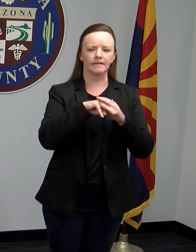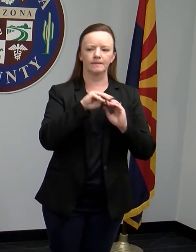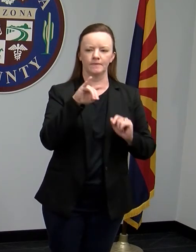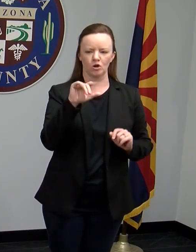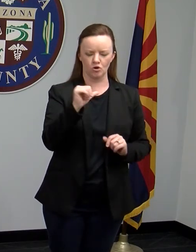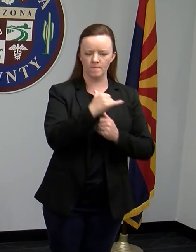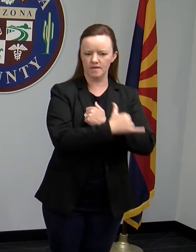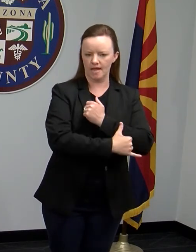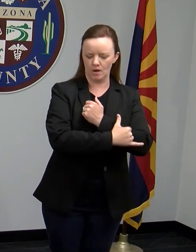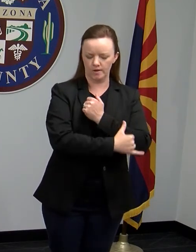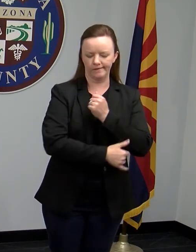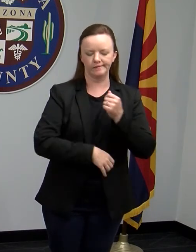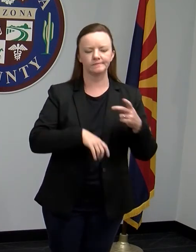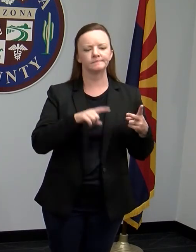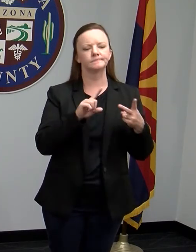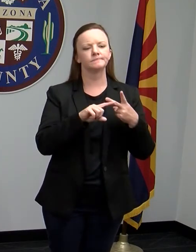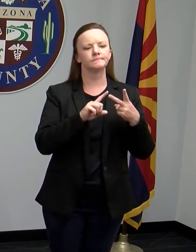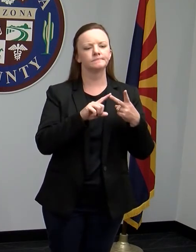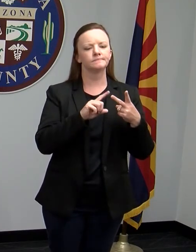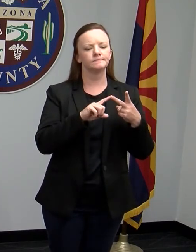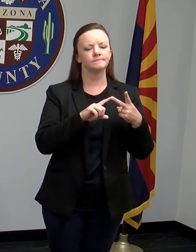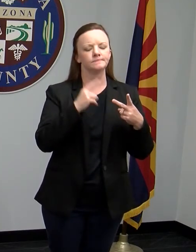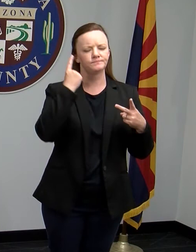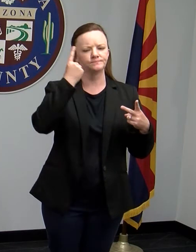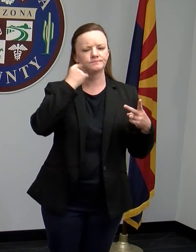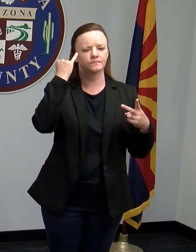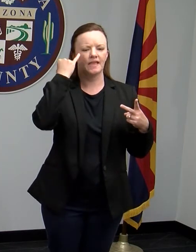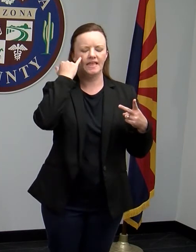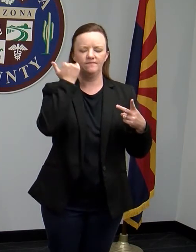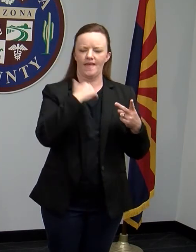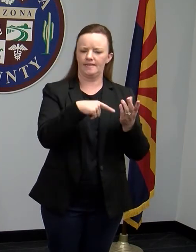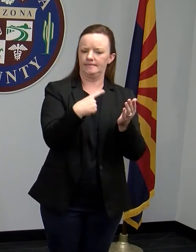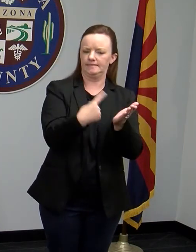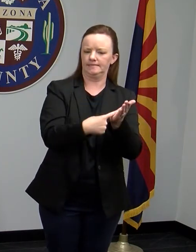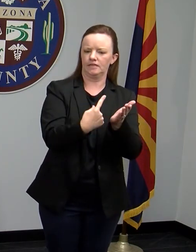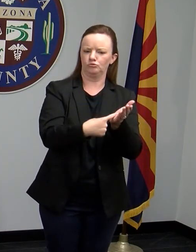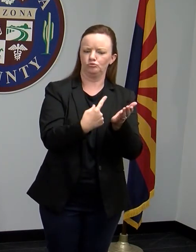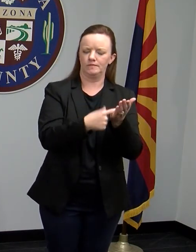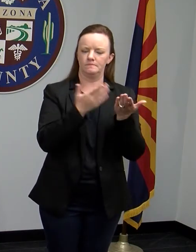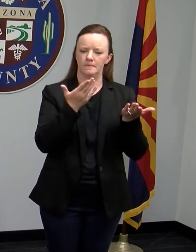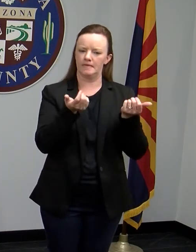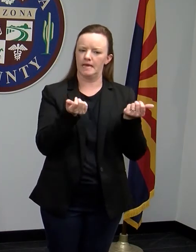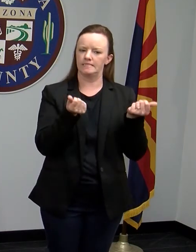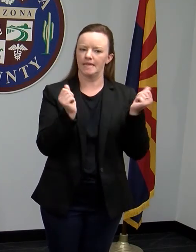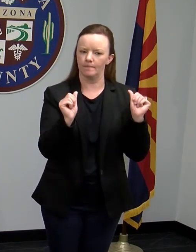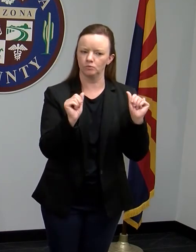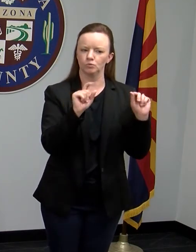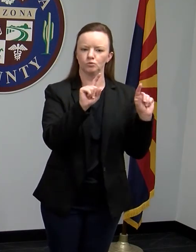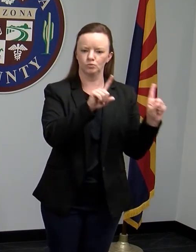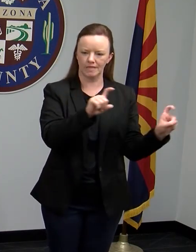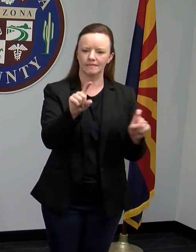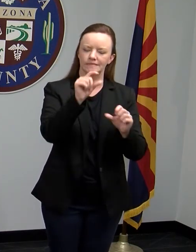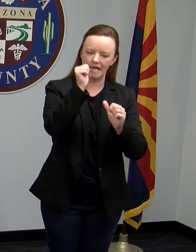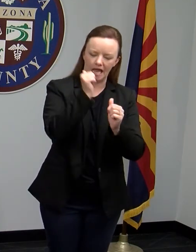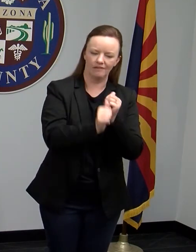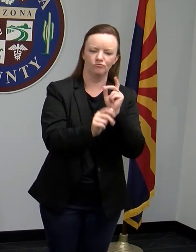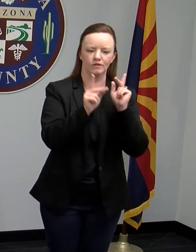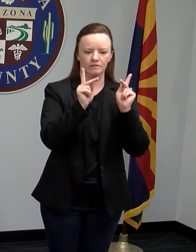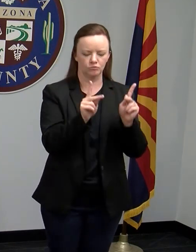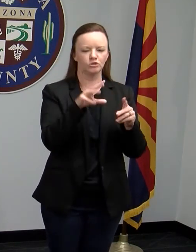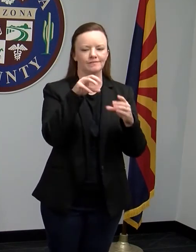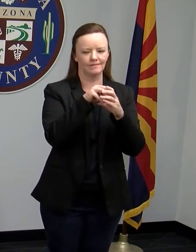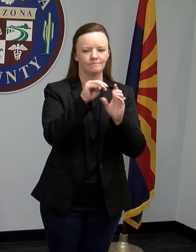County, and if there's been discussion of an attempt to test each individual in